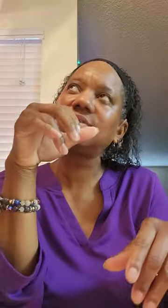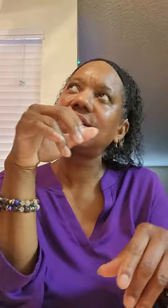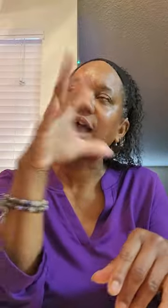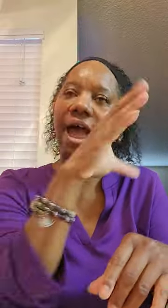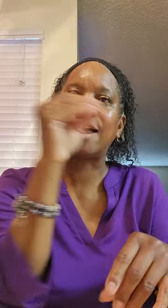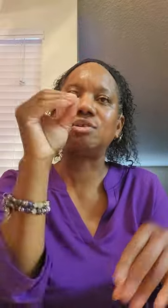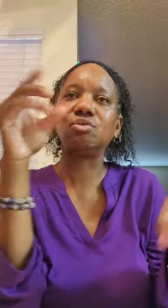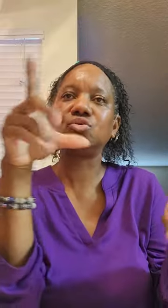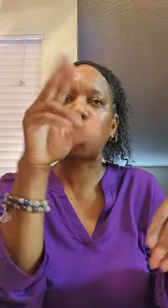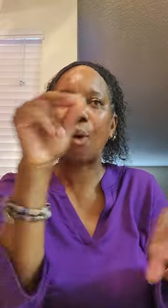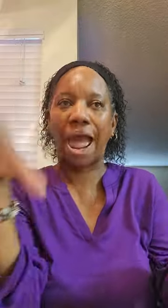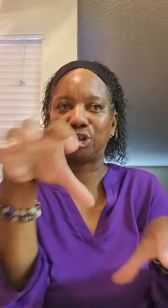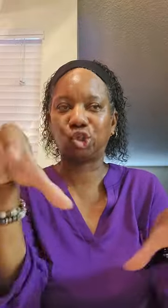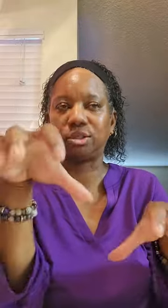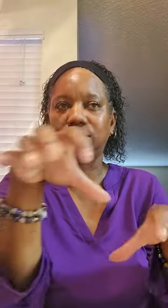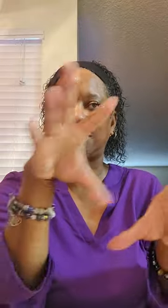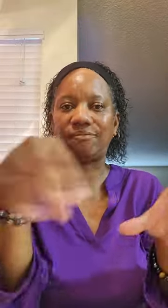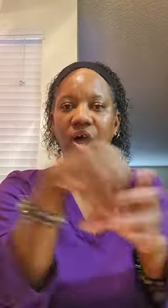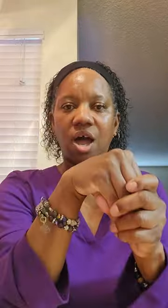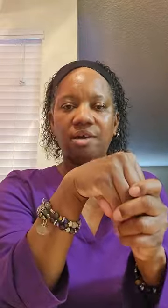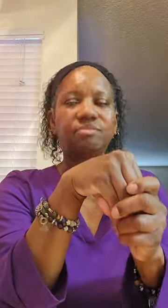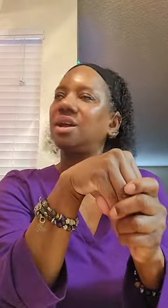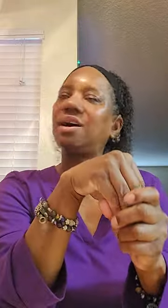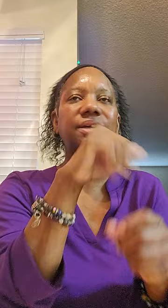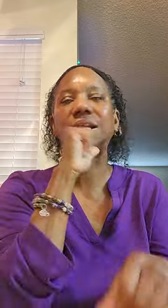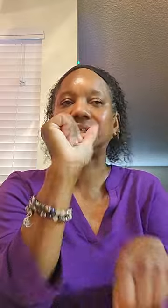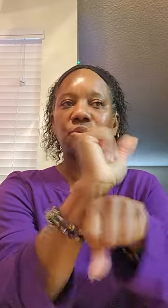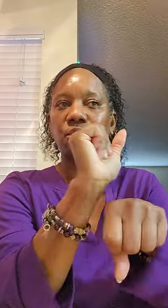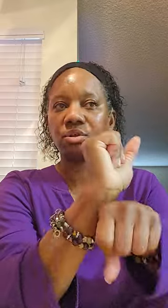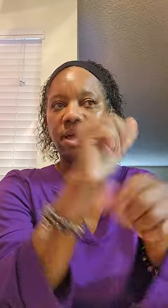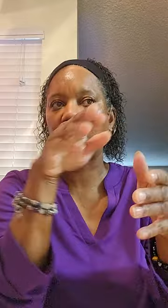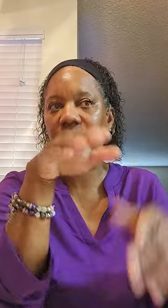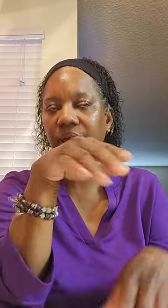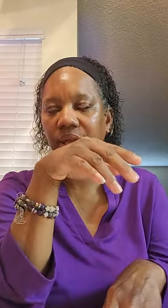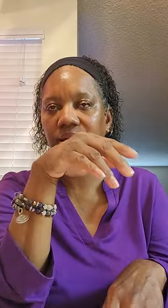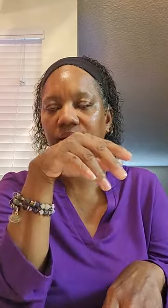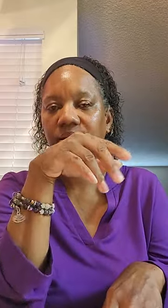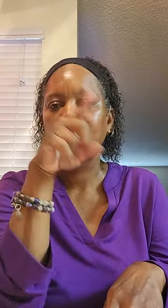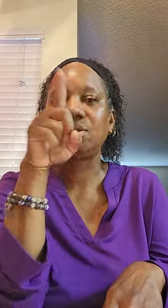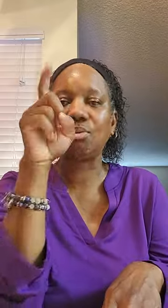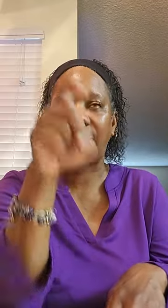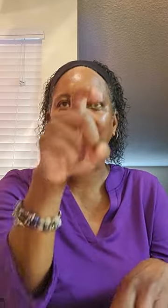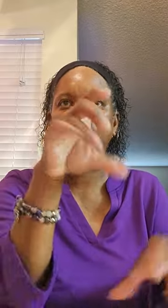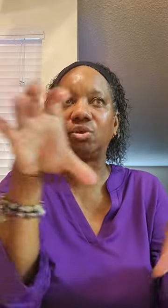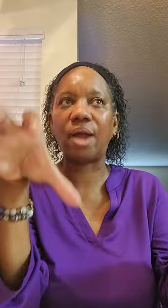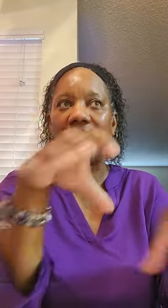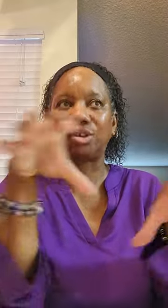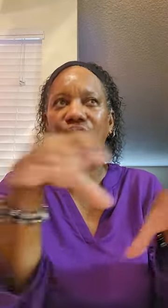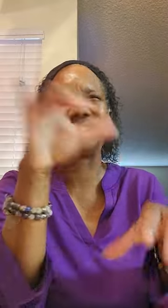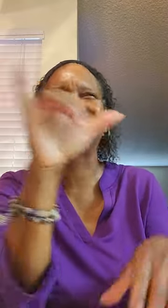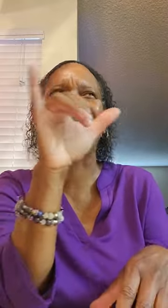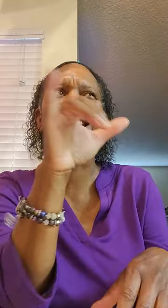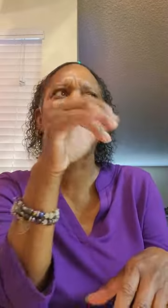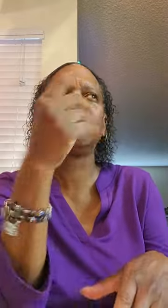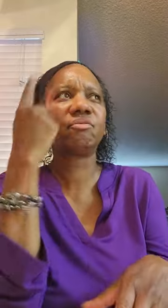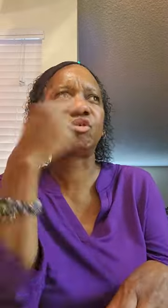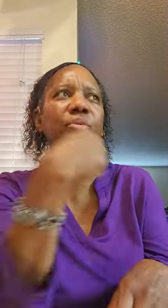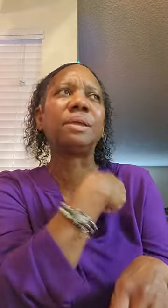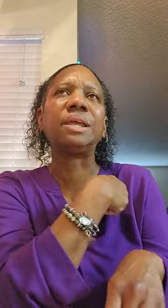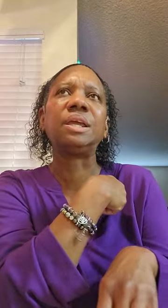And no actions involved. No, that doesn't work that way. You have to do action. like, for me,